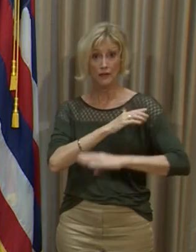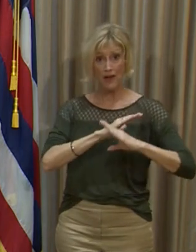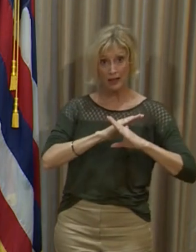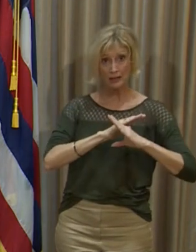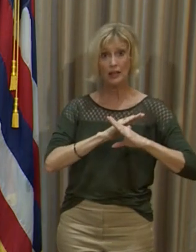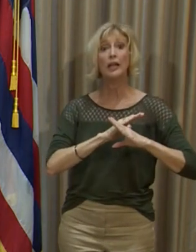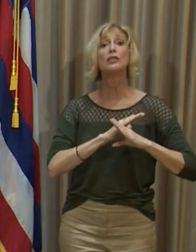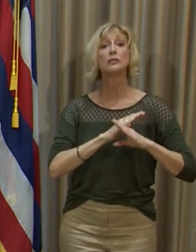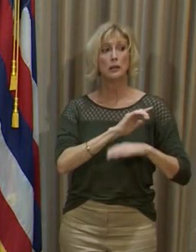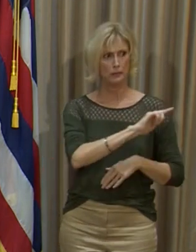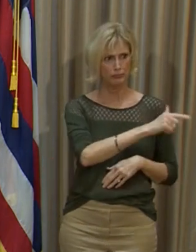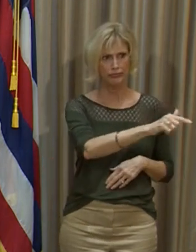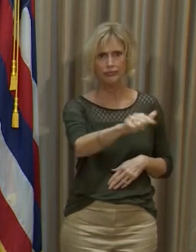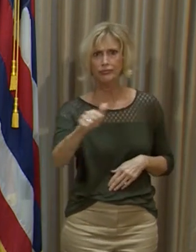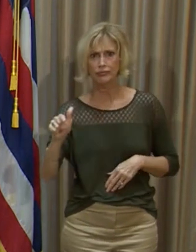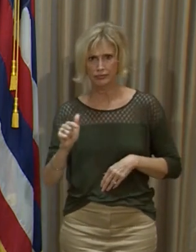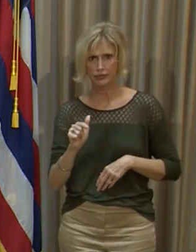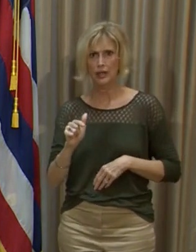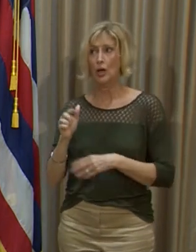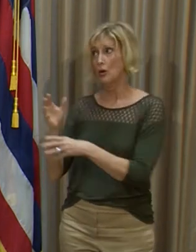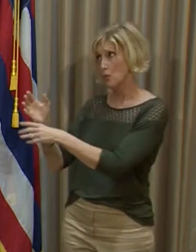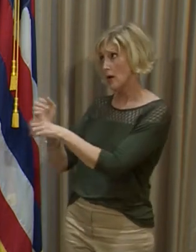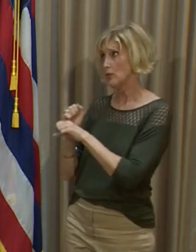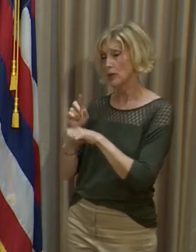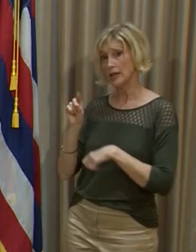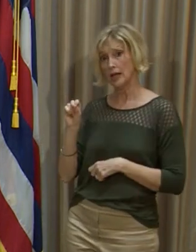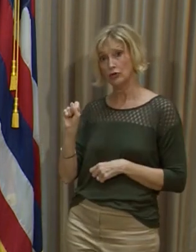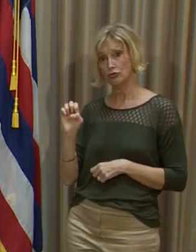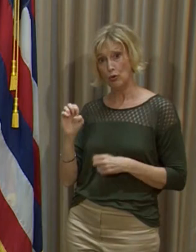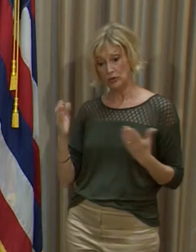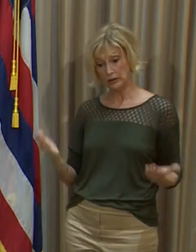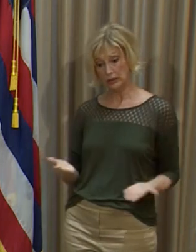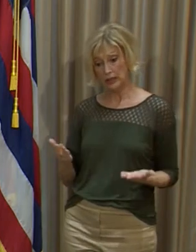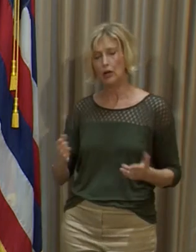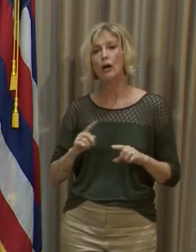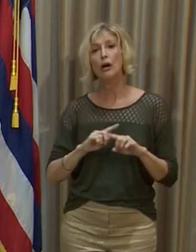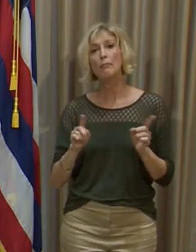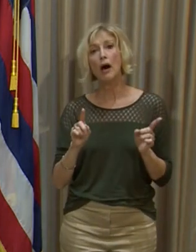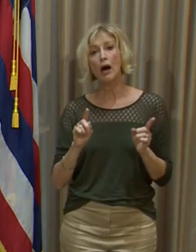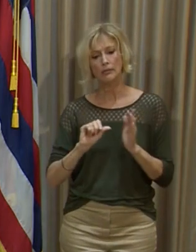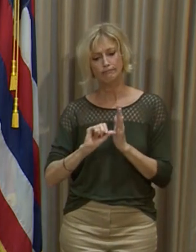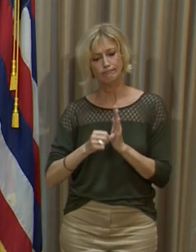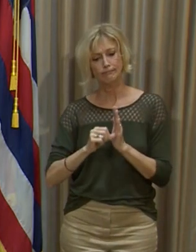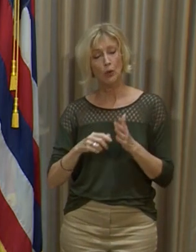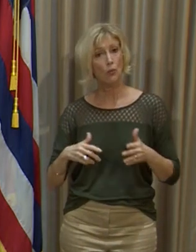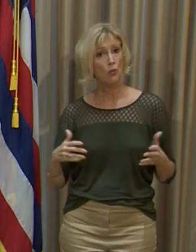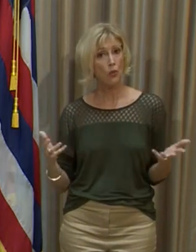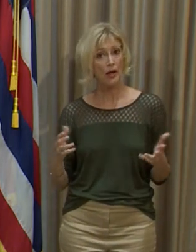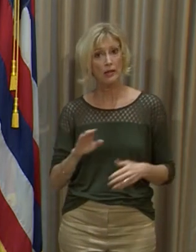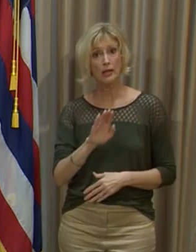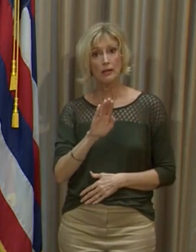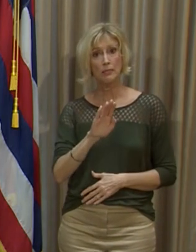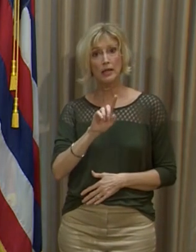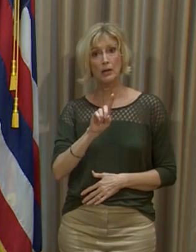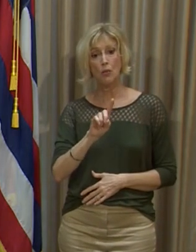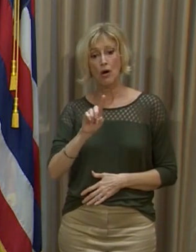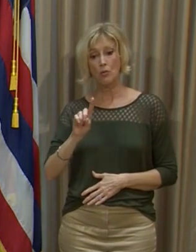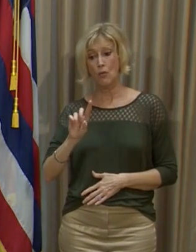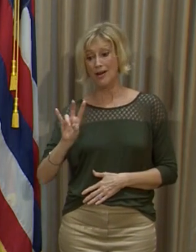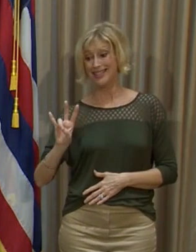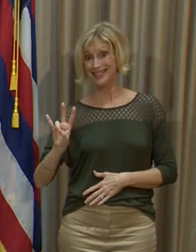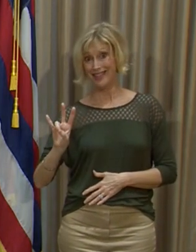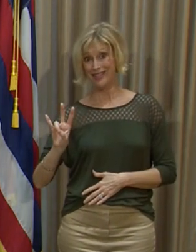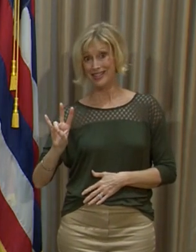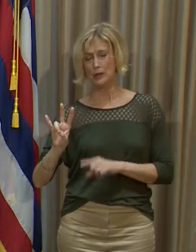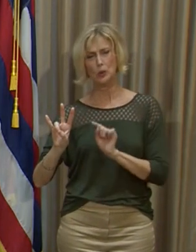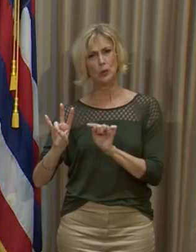doses are received here in the islands, but we do want to emphasize that the B.1.1.7 variant